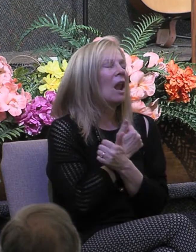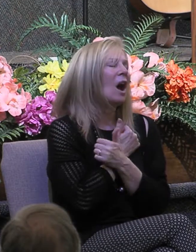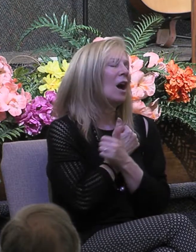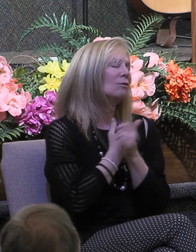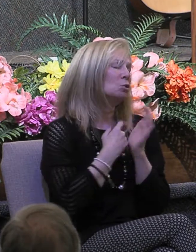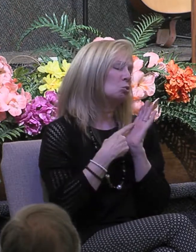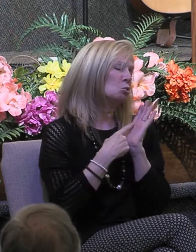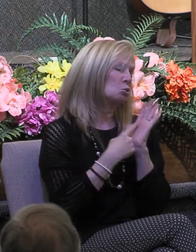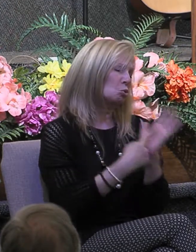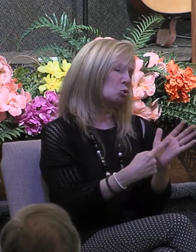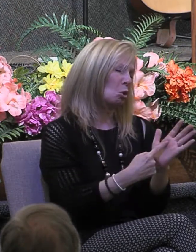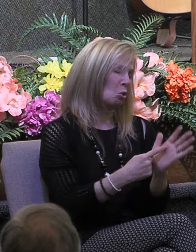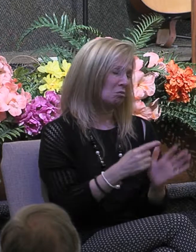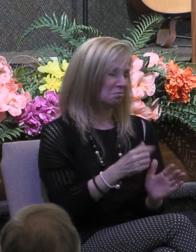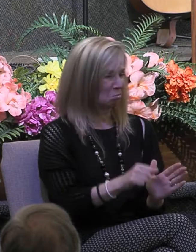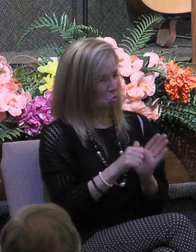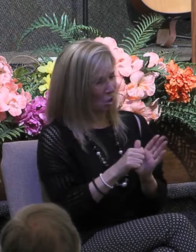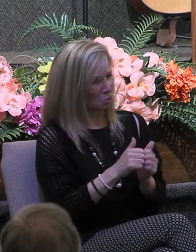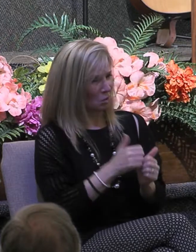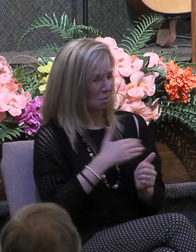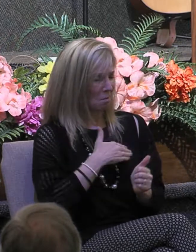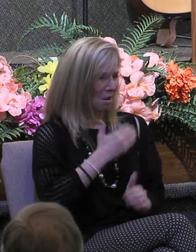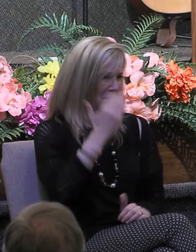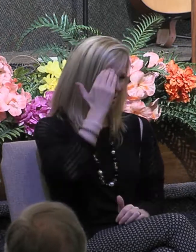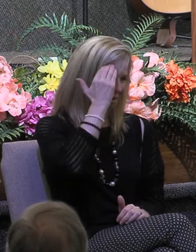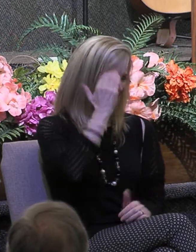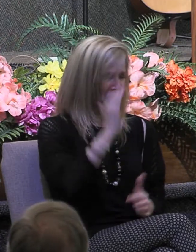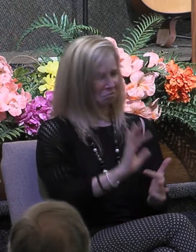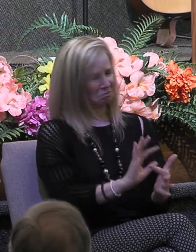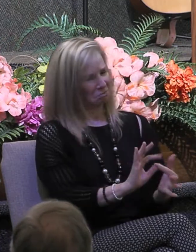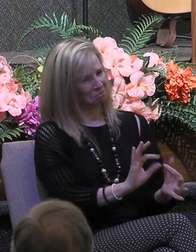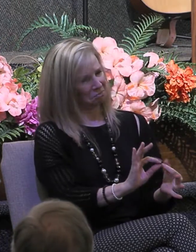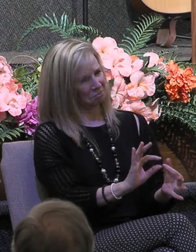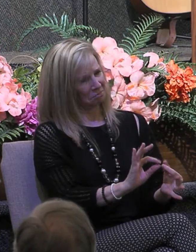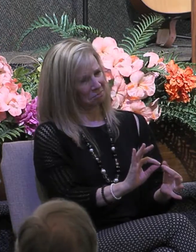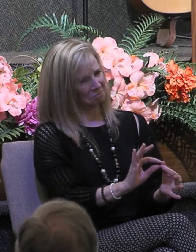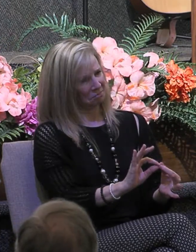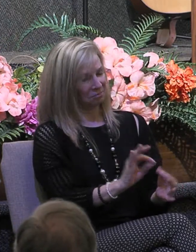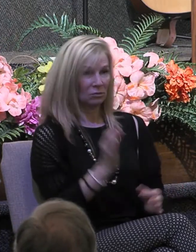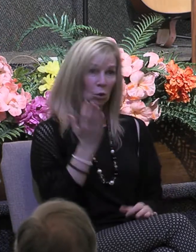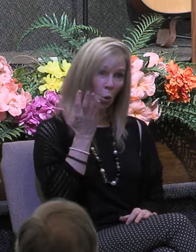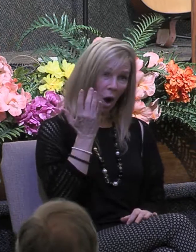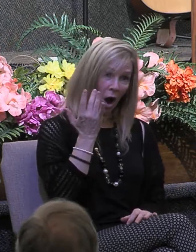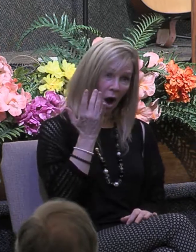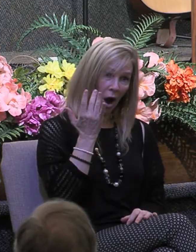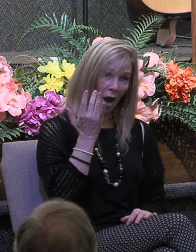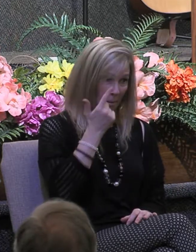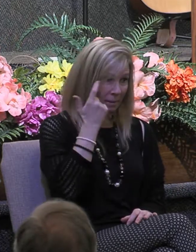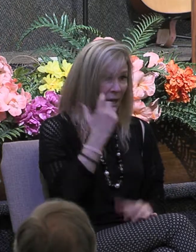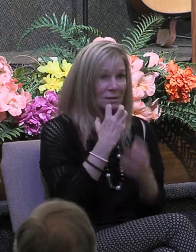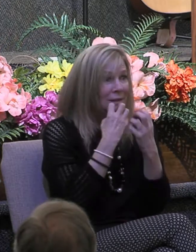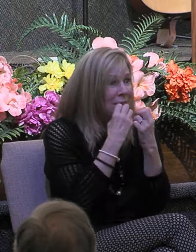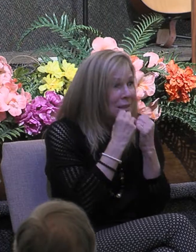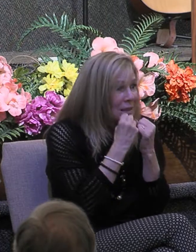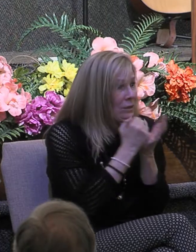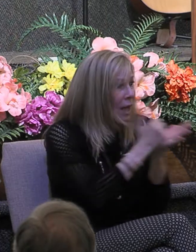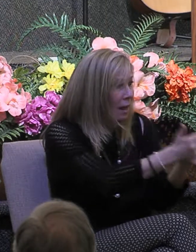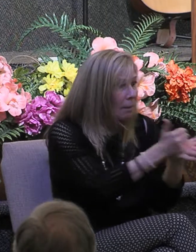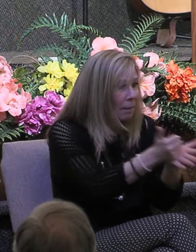to you how much knowledge they really have and why do they do it not because they care about helping you to